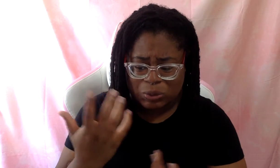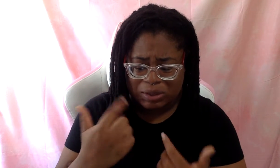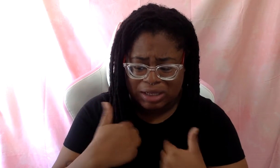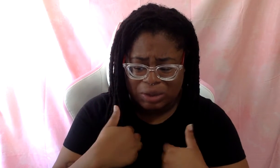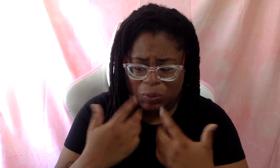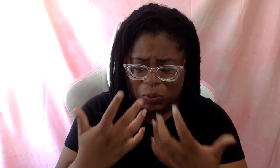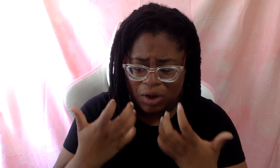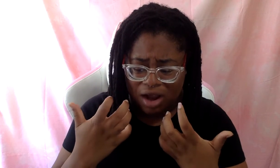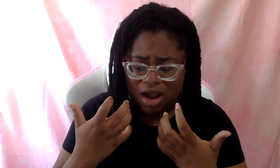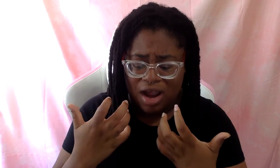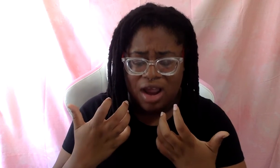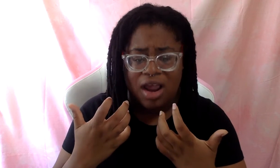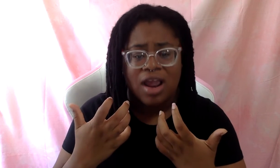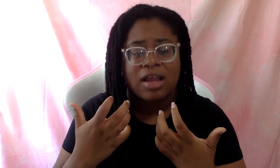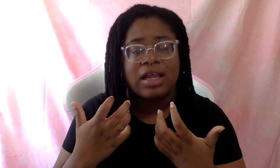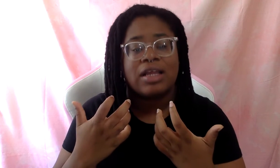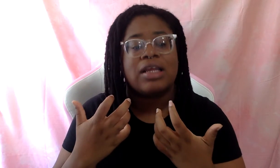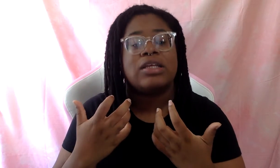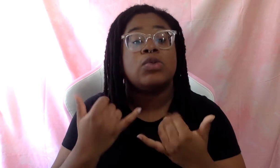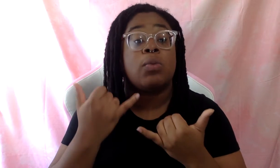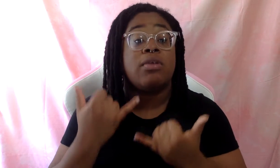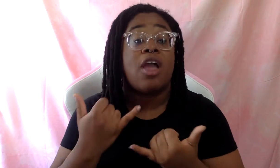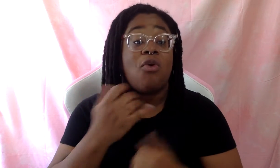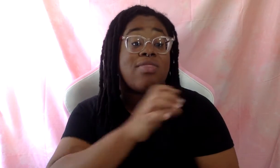energy with graduating here now. Um,